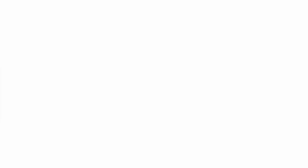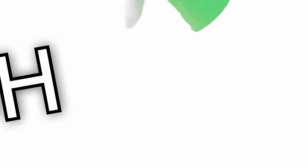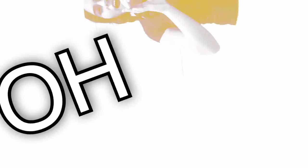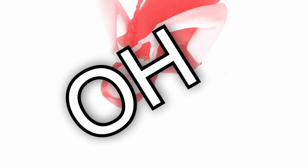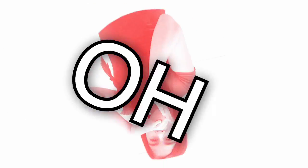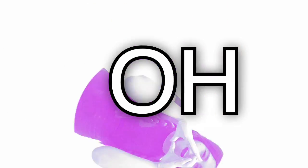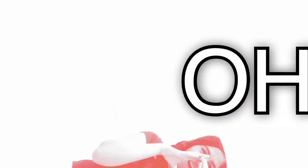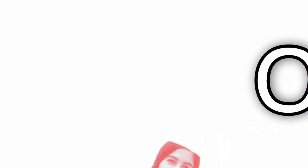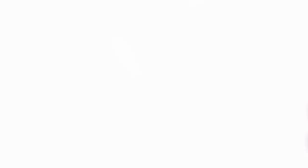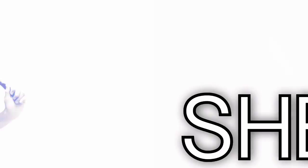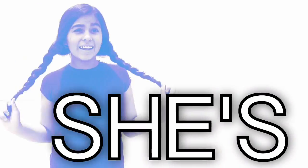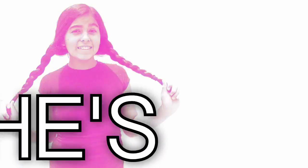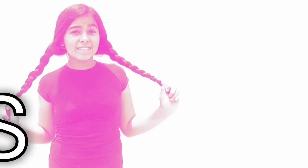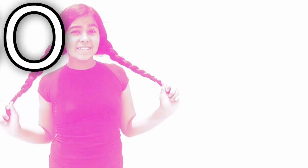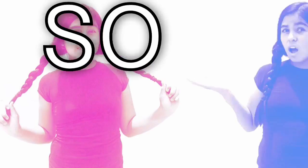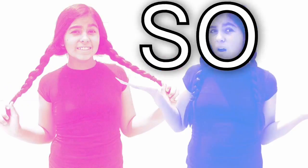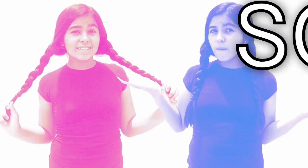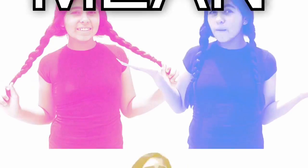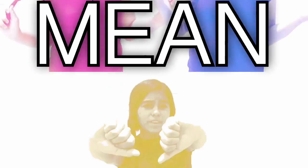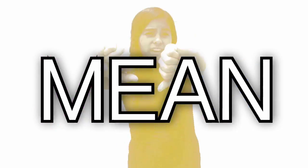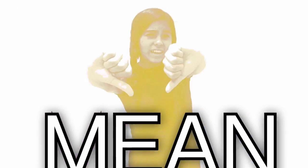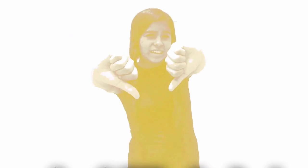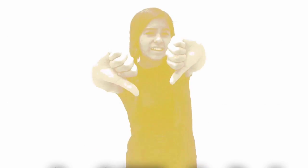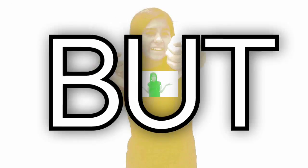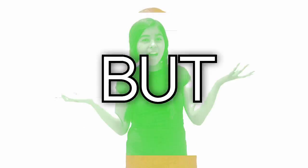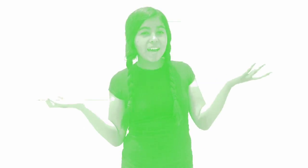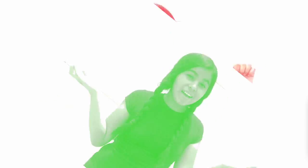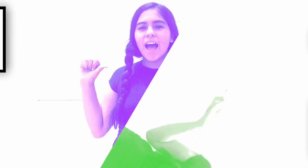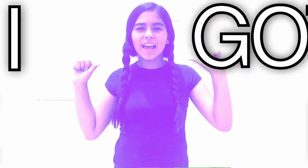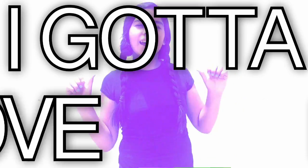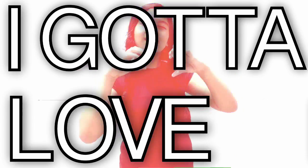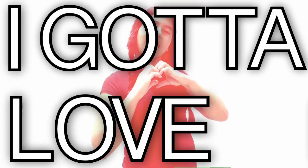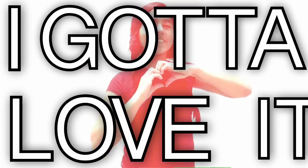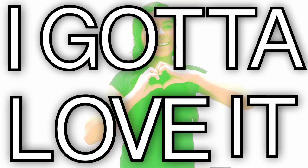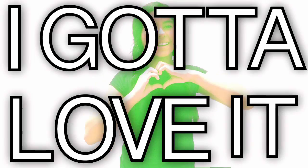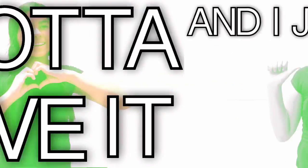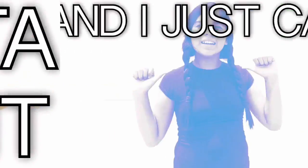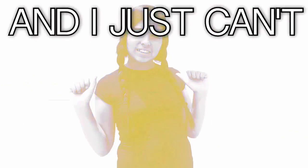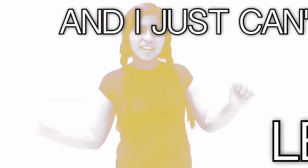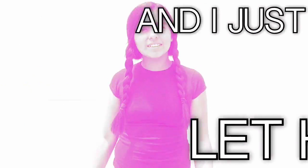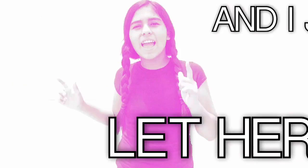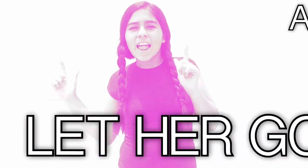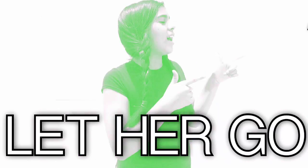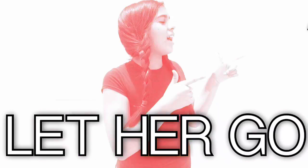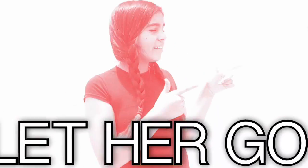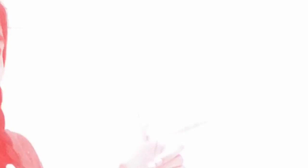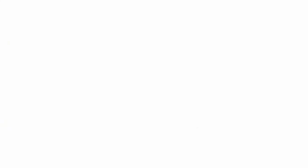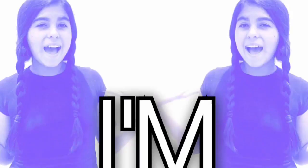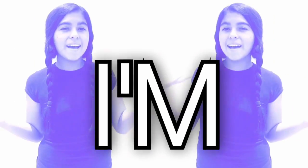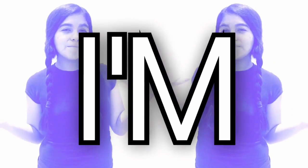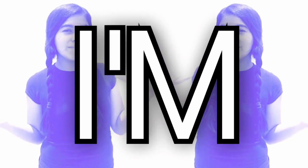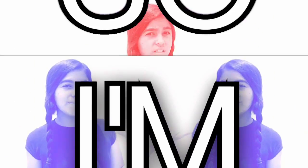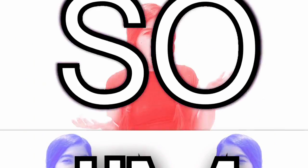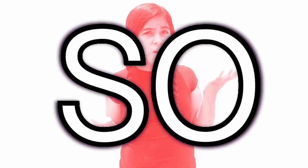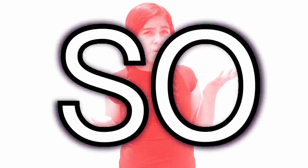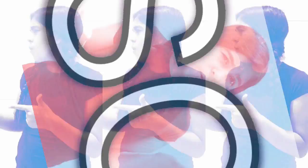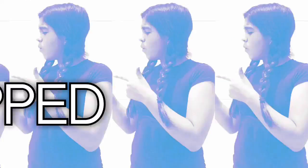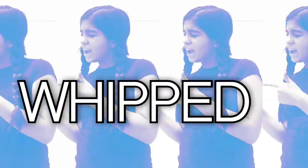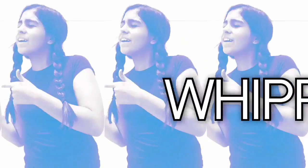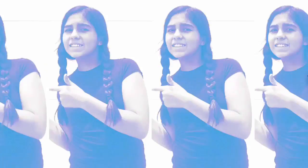Oh-oh She's so mean, but I gotta love it And I just can't let her go I'm so whipped